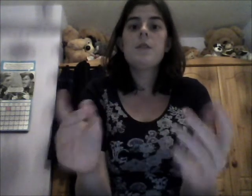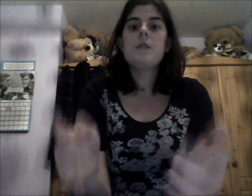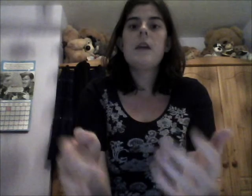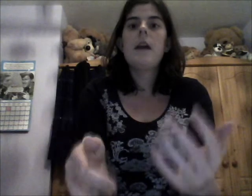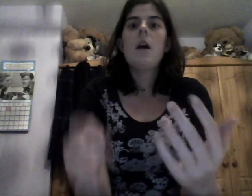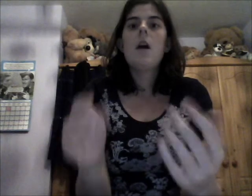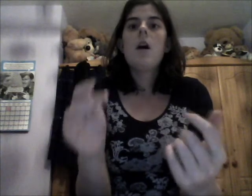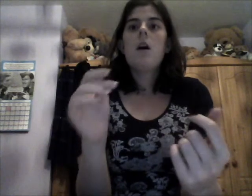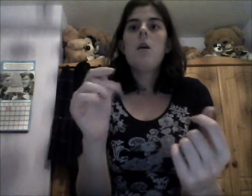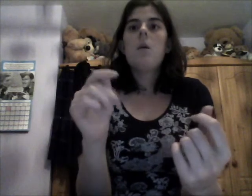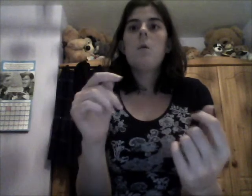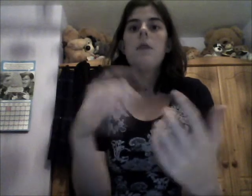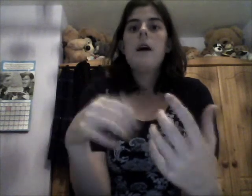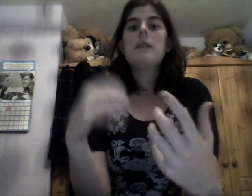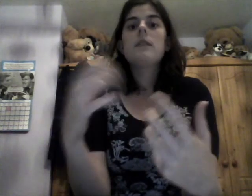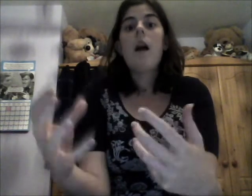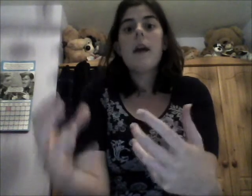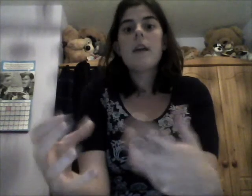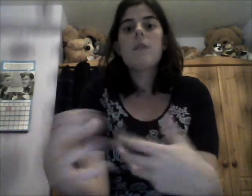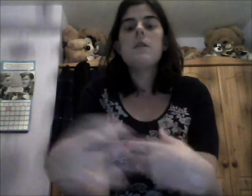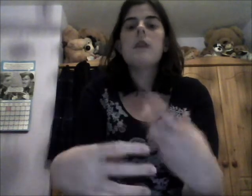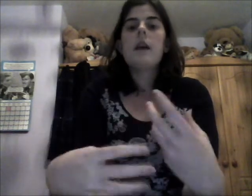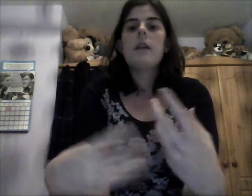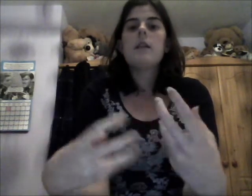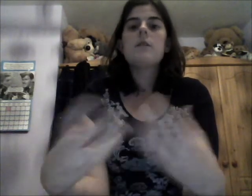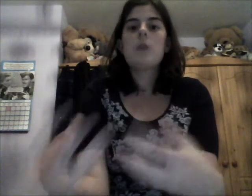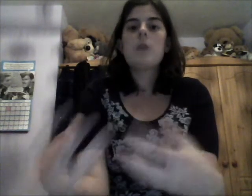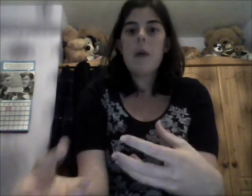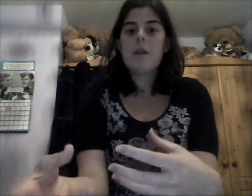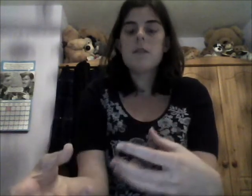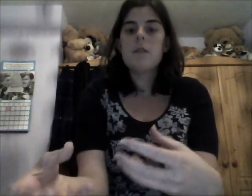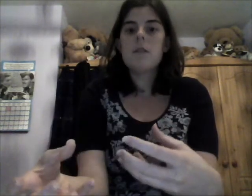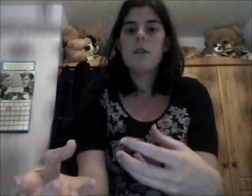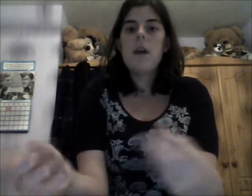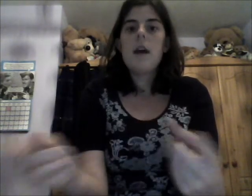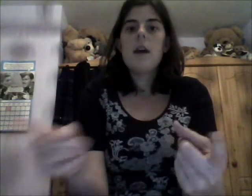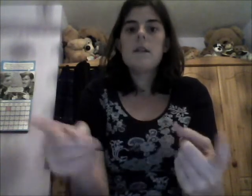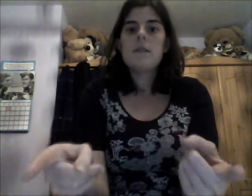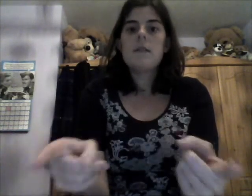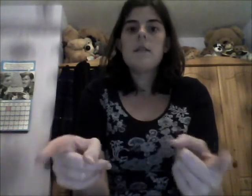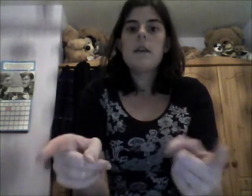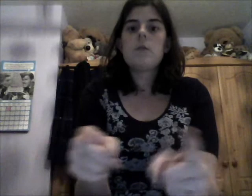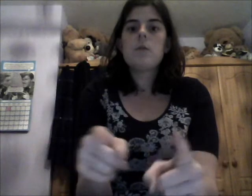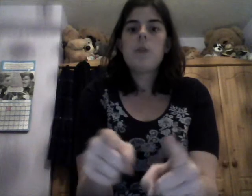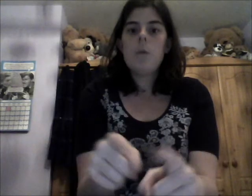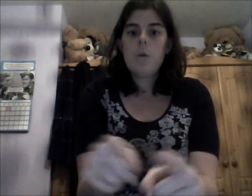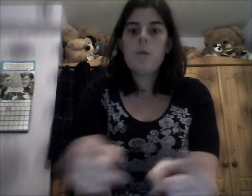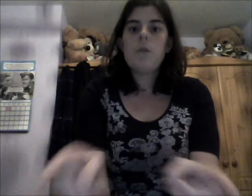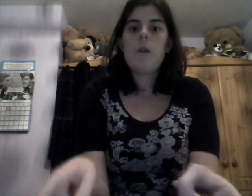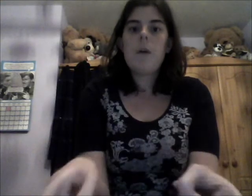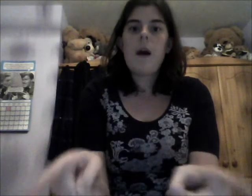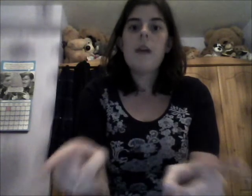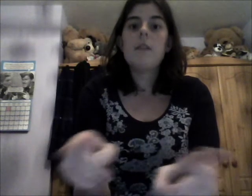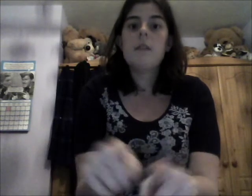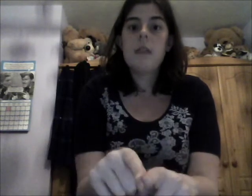say, oh, that's like, if you're saying it's a comparison. It's, that's also, also, and same.